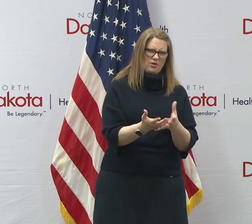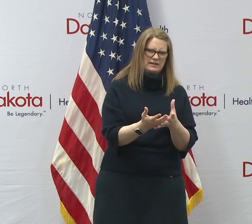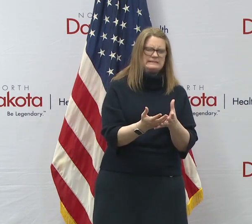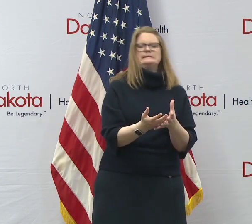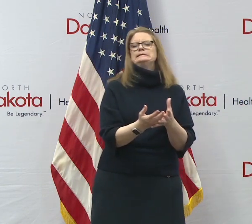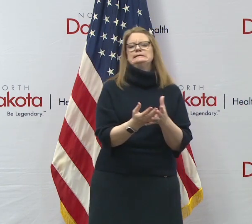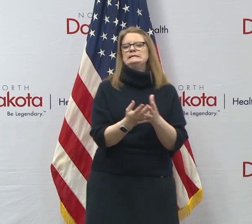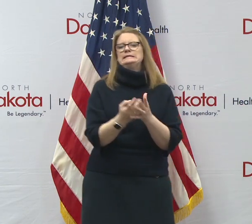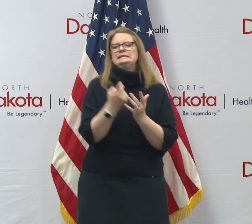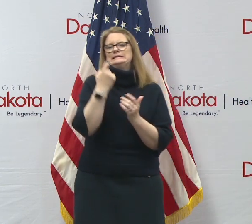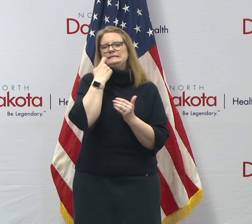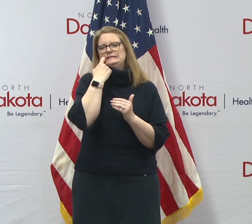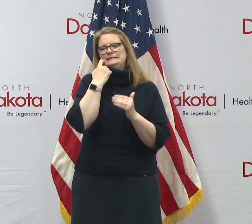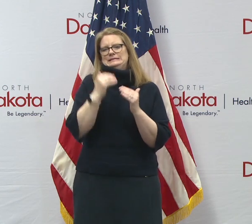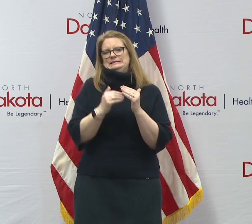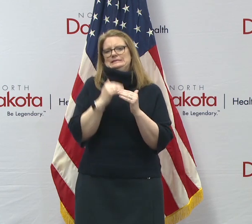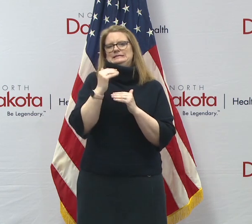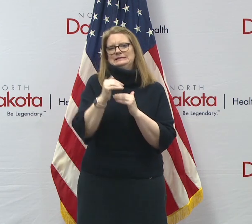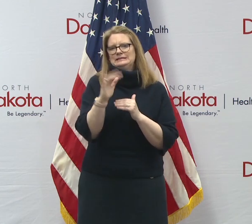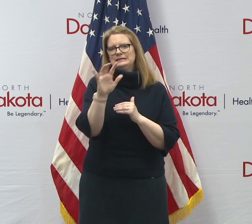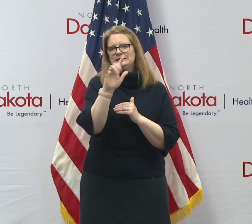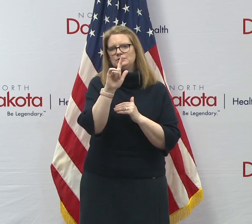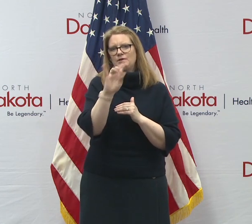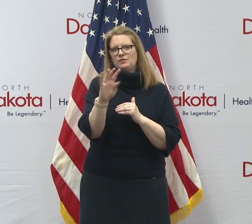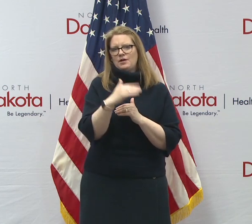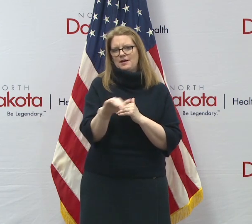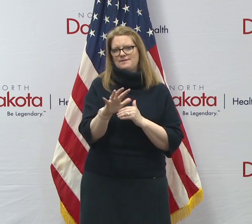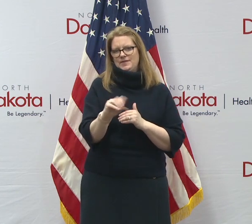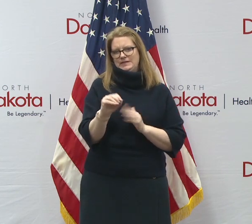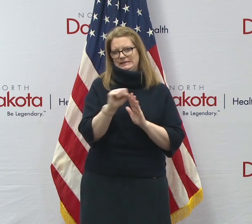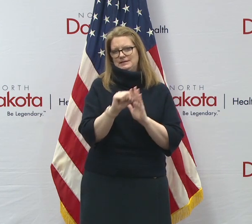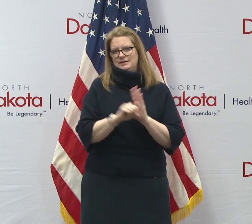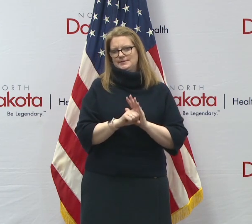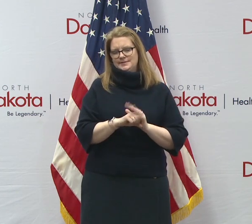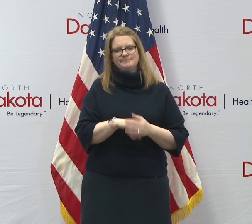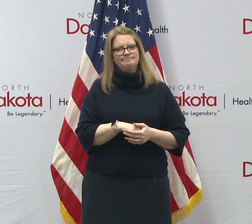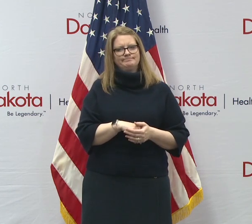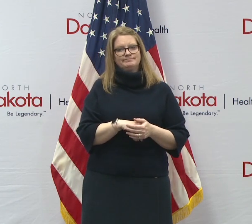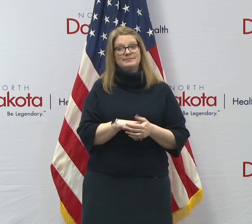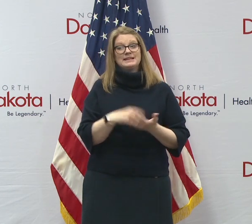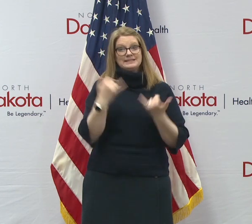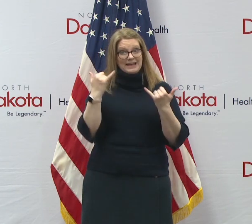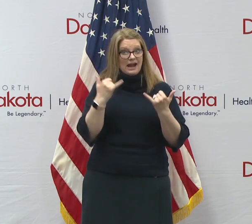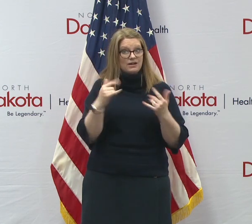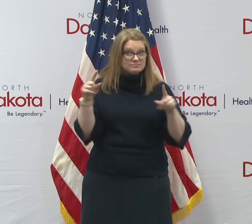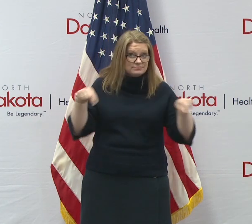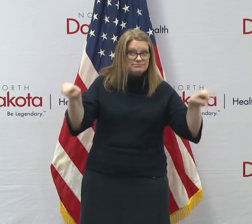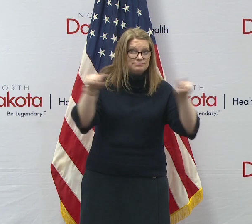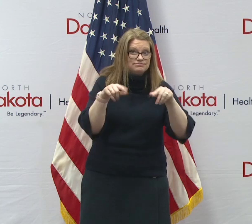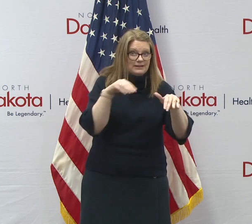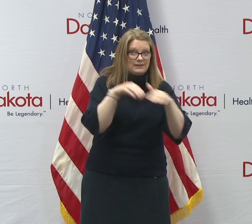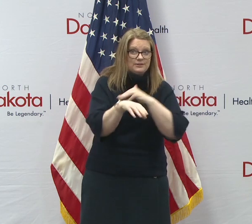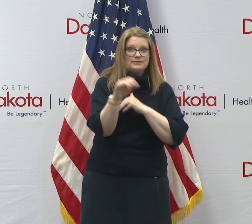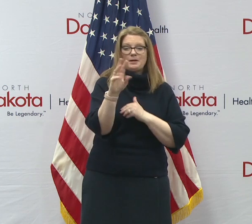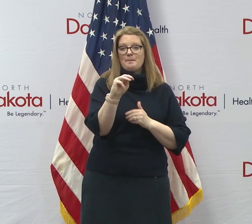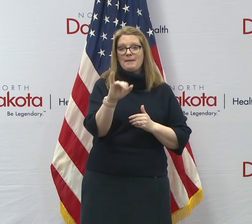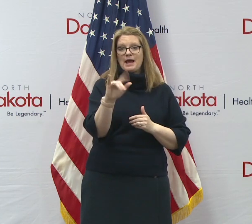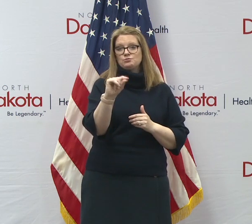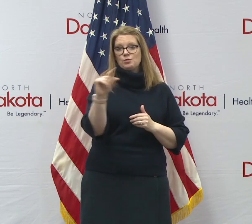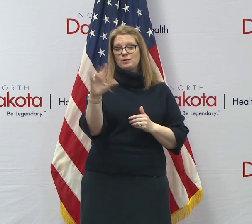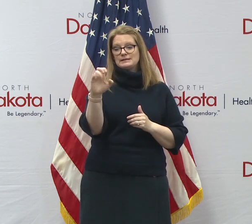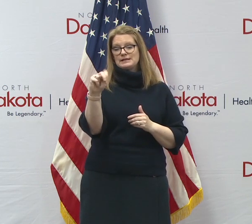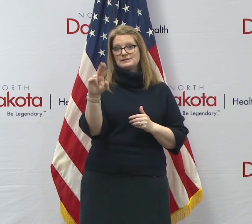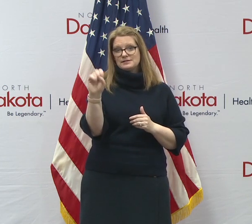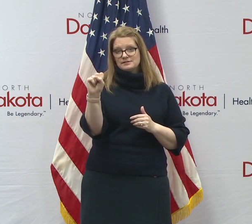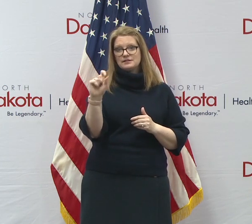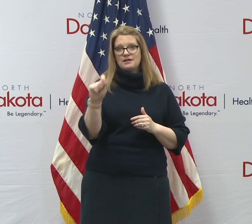snuck into the top half for 24th out of 50 states, uh, right now. So get out there on my2020census.gov and fill it out.